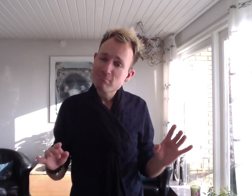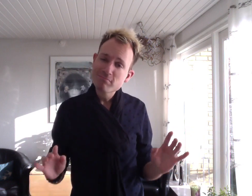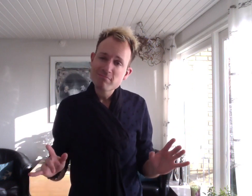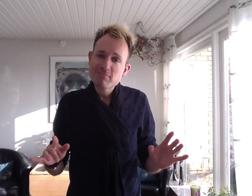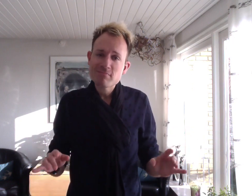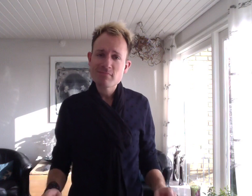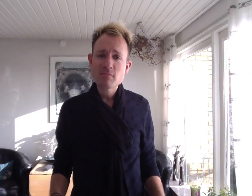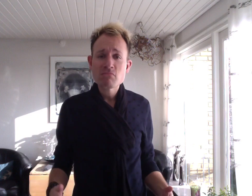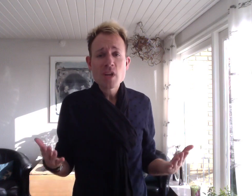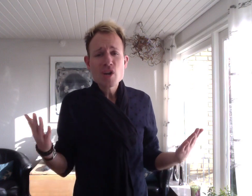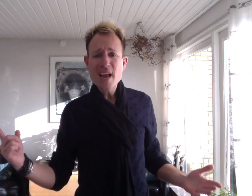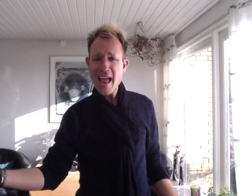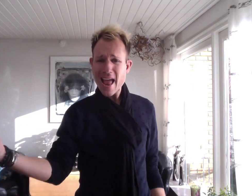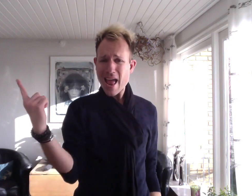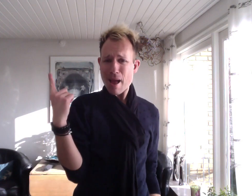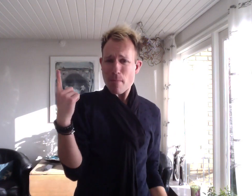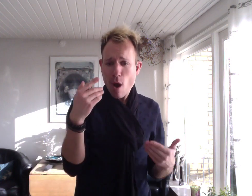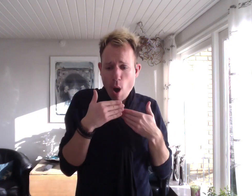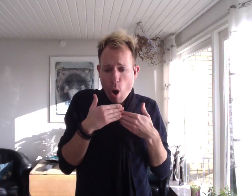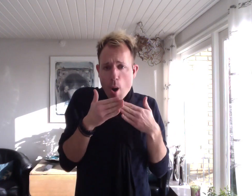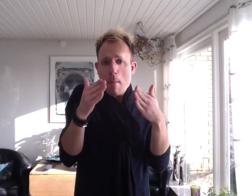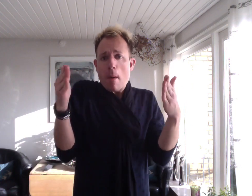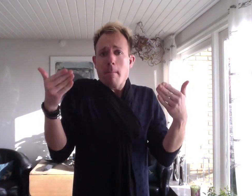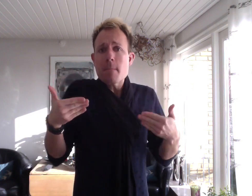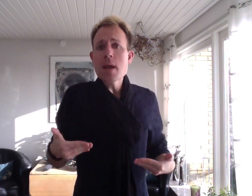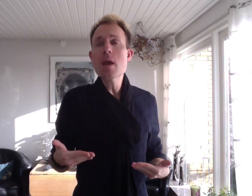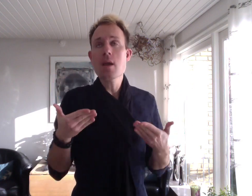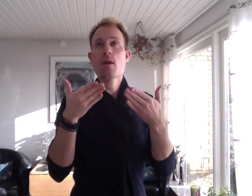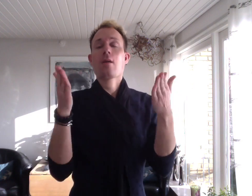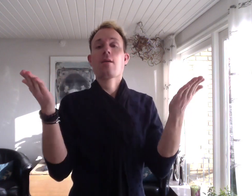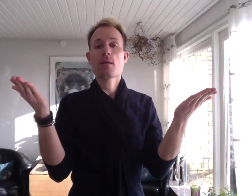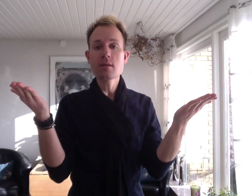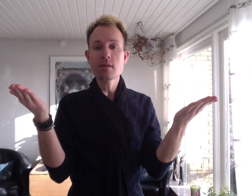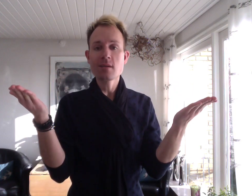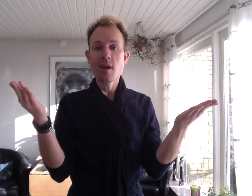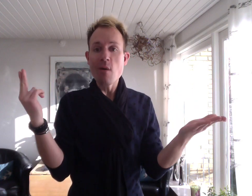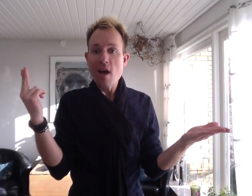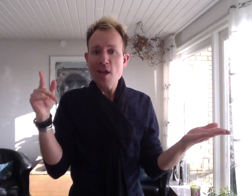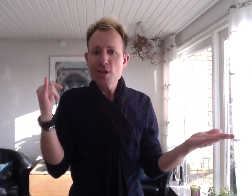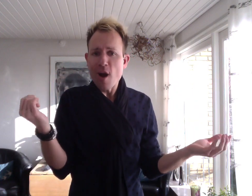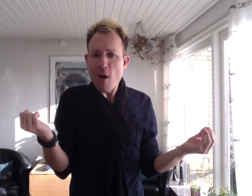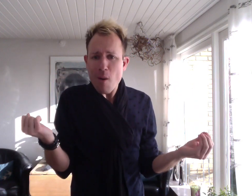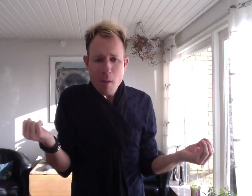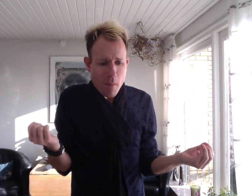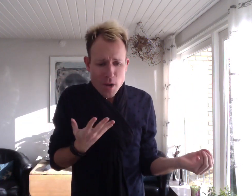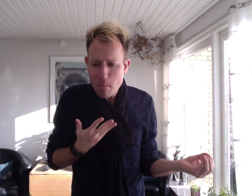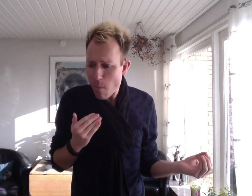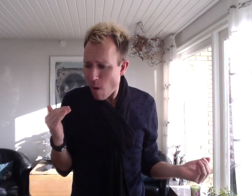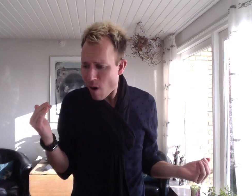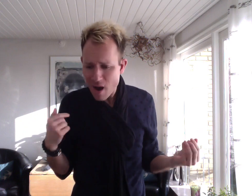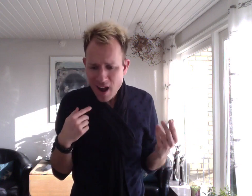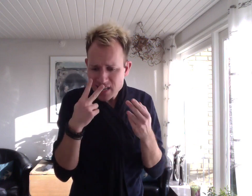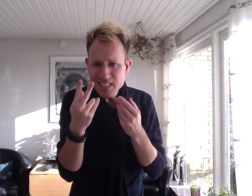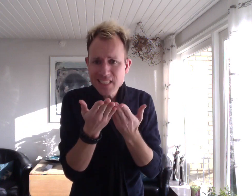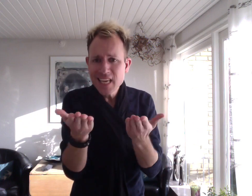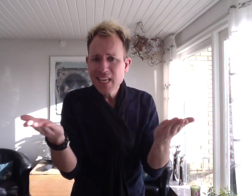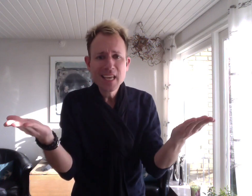Well you came and opened me And now there's so much more I see